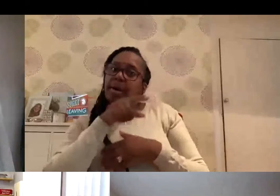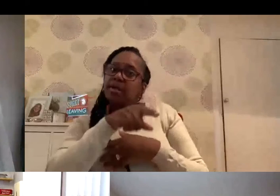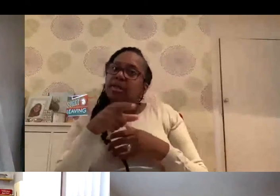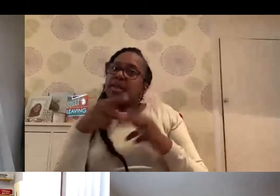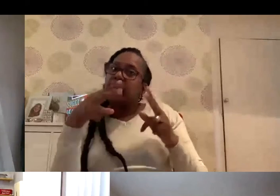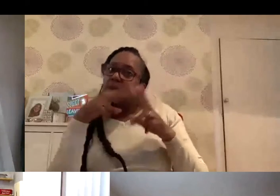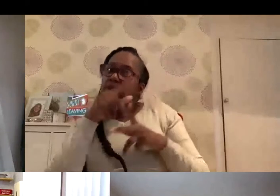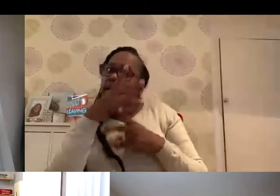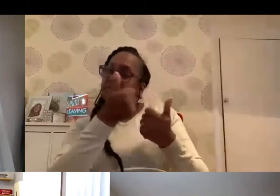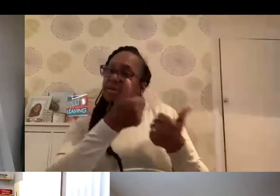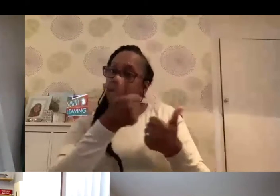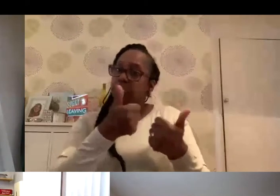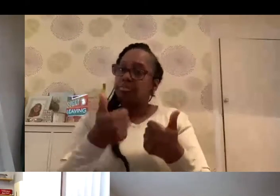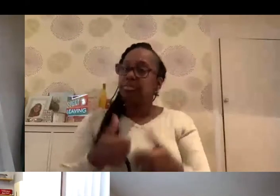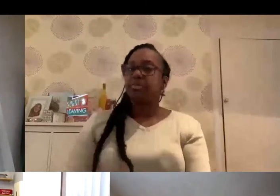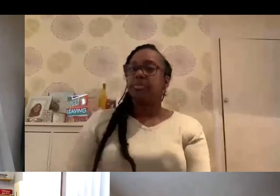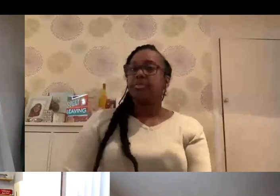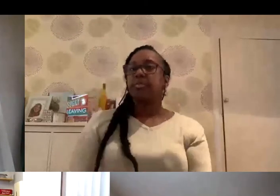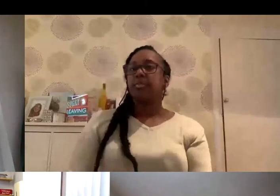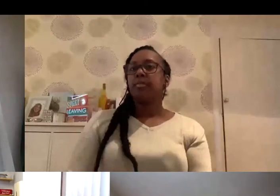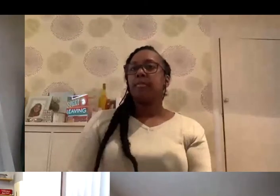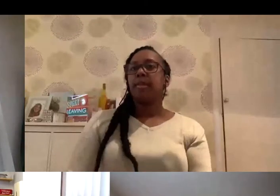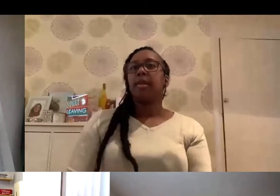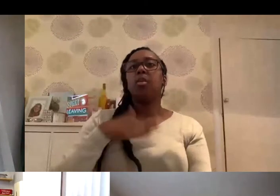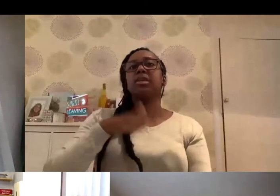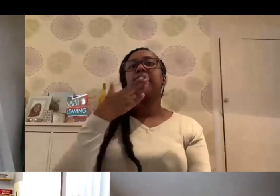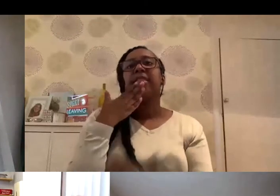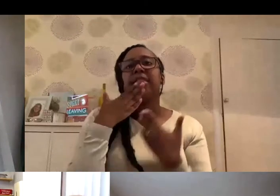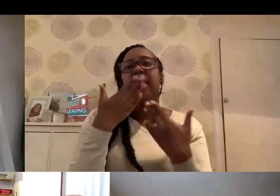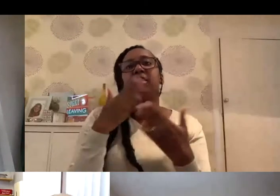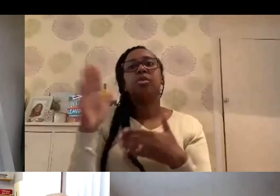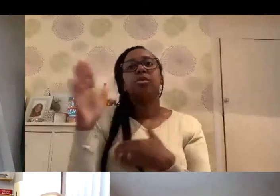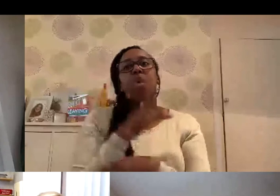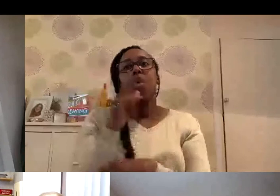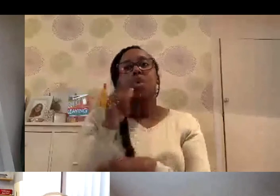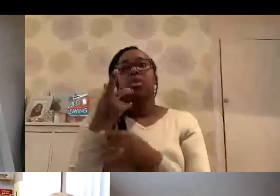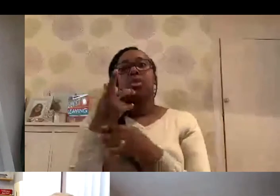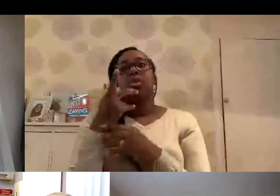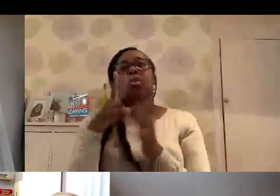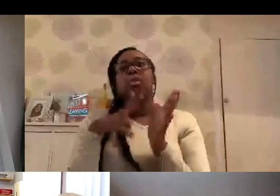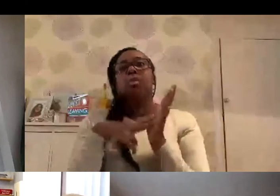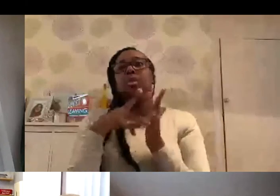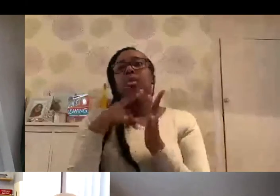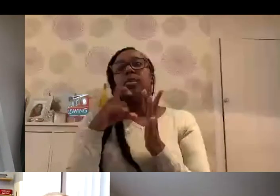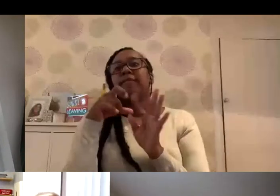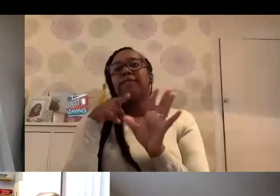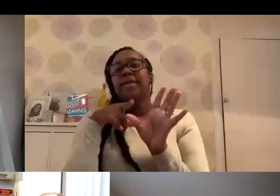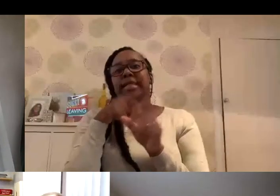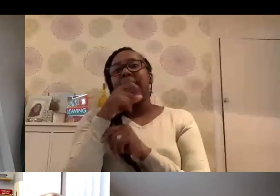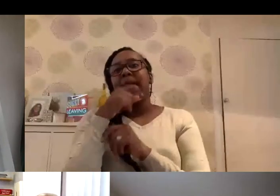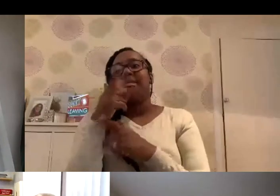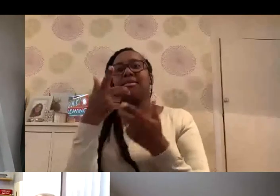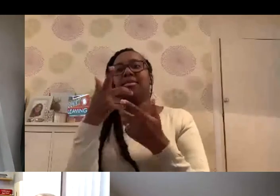hadn't she? Yeah. So I just really wanted to say a huge thank you to you and your staff, Vicky, because they've been enormously helpful and we couldn't have done this